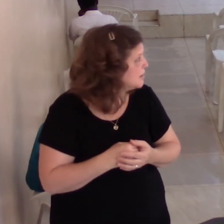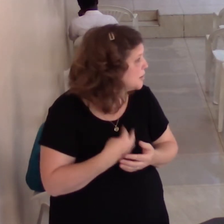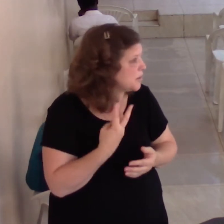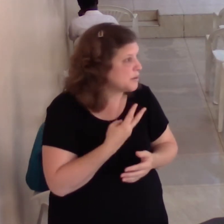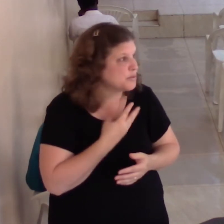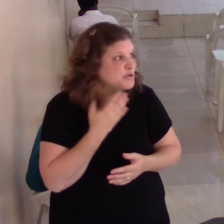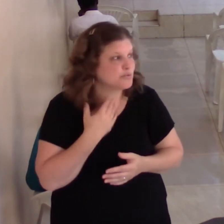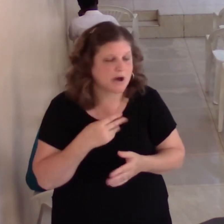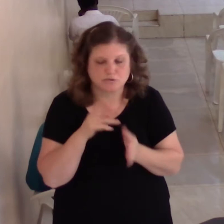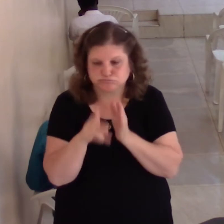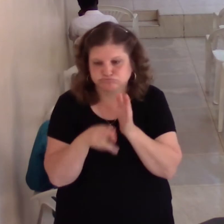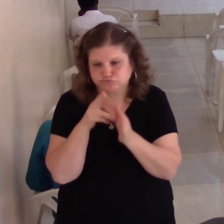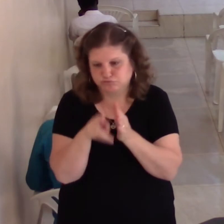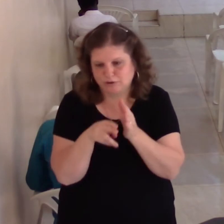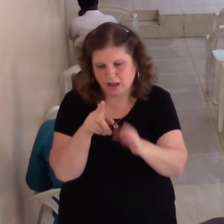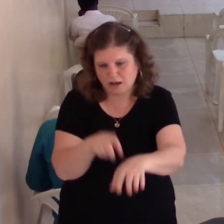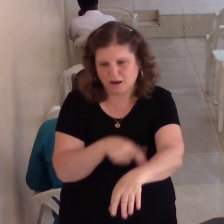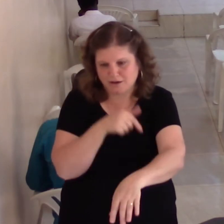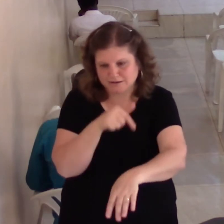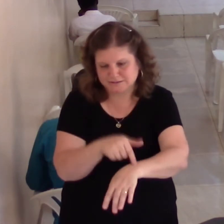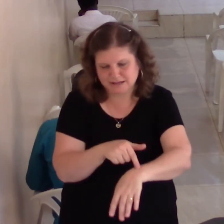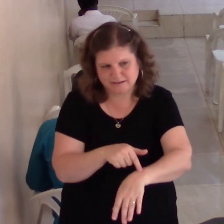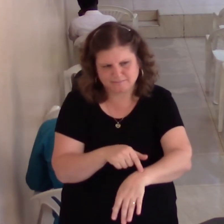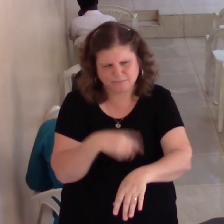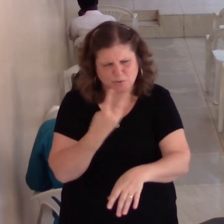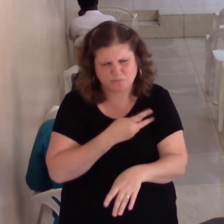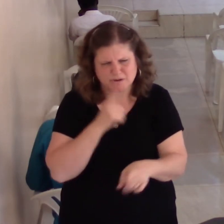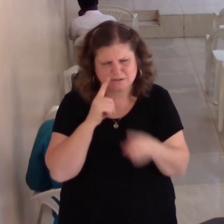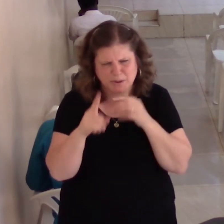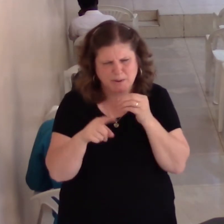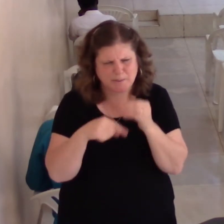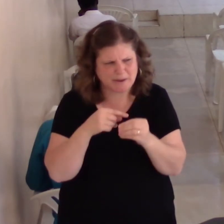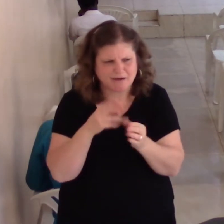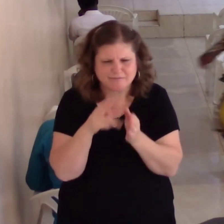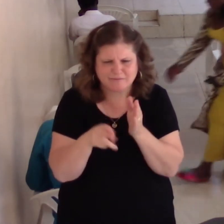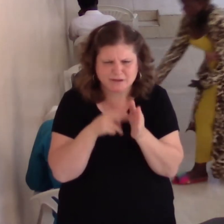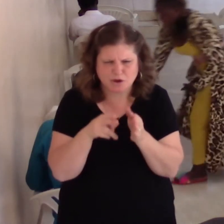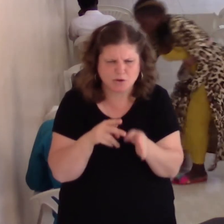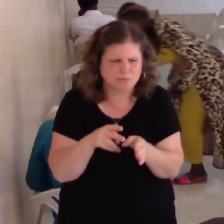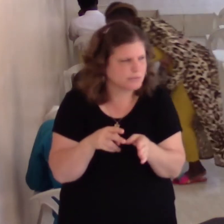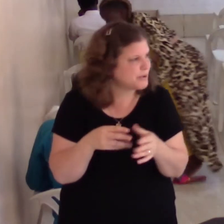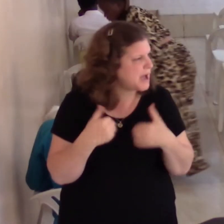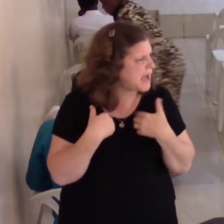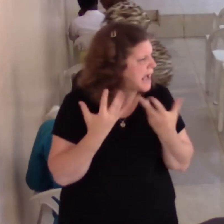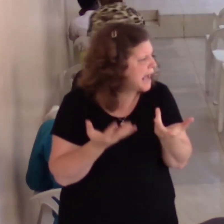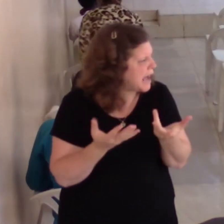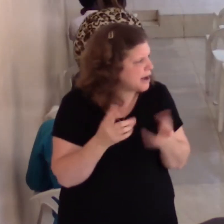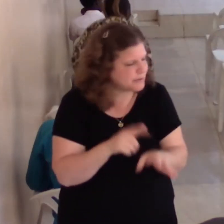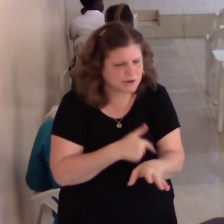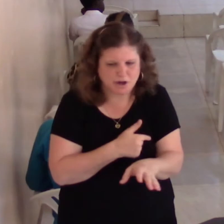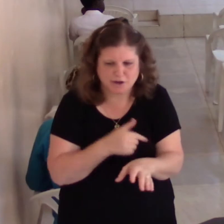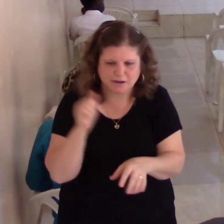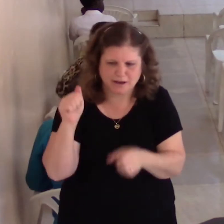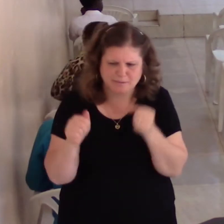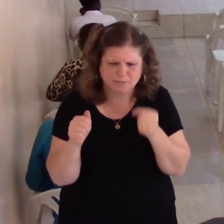long time. Pastor Charles, how long have we talked about making videos of our sermons in light? And we delay, delay, delay, coronavirus,